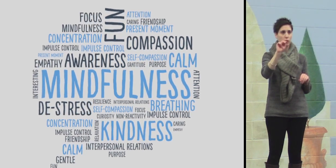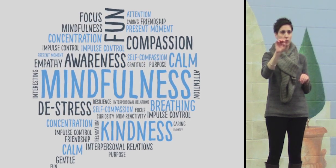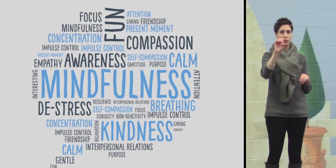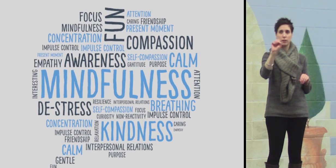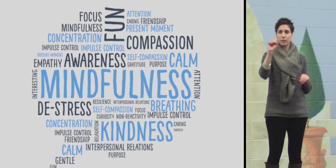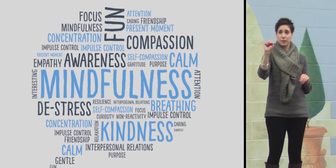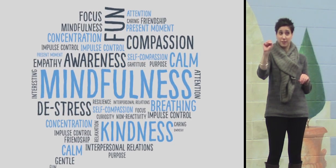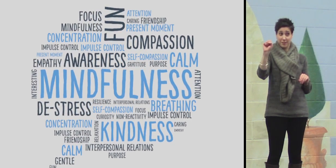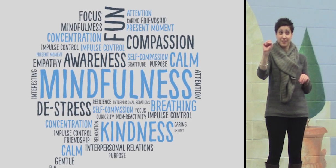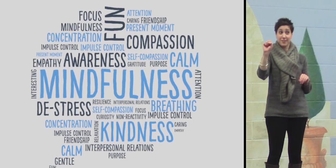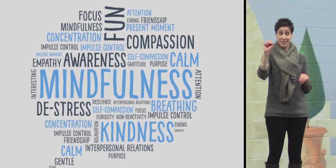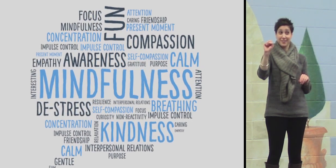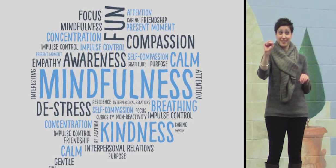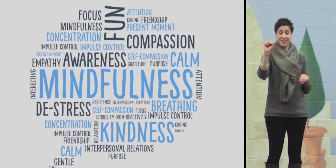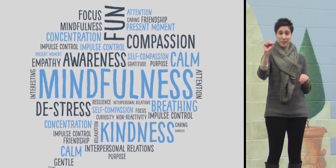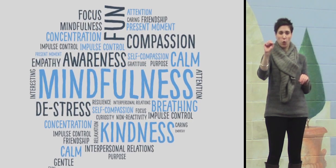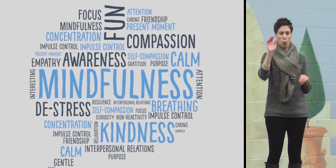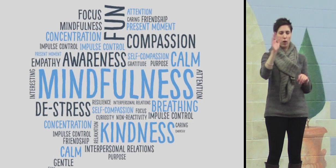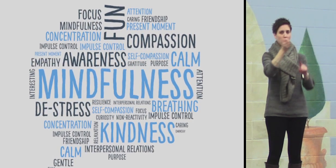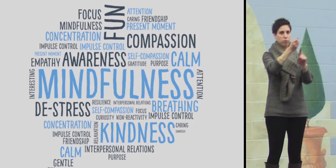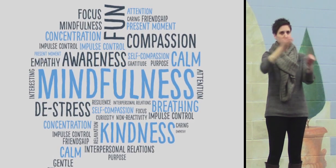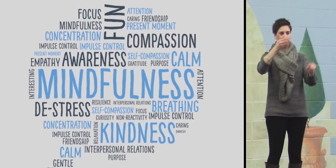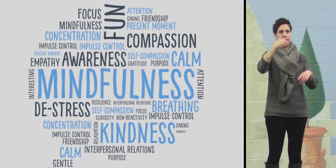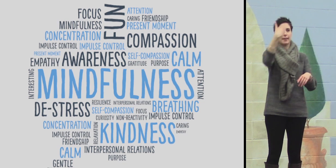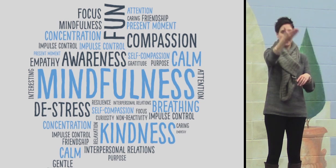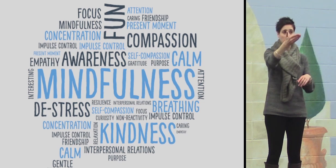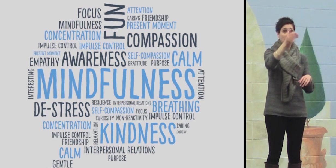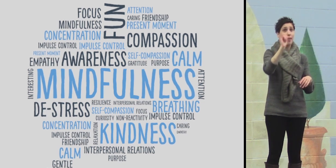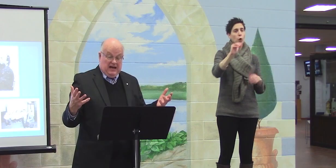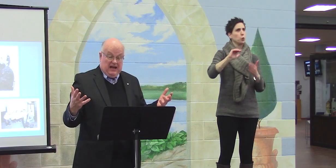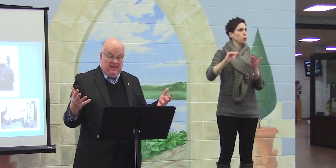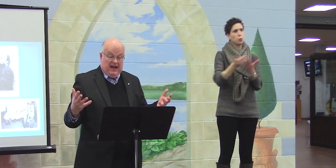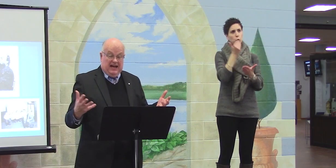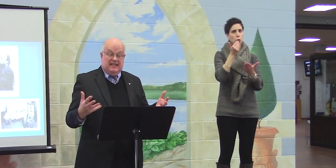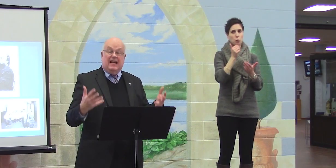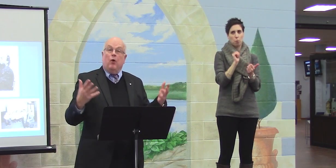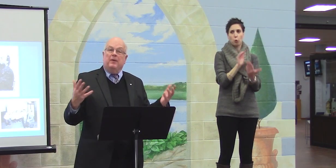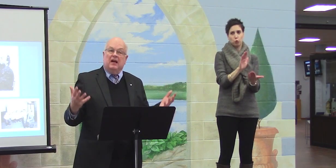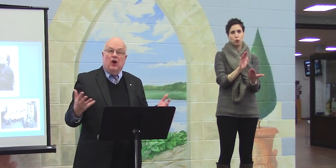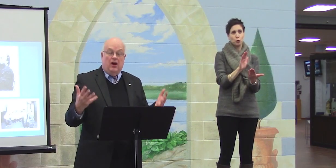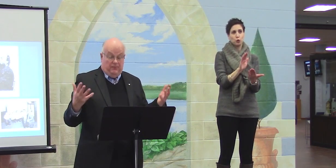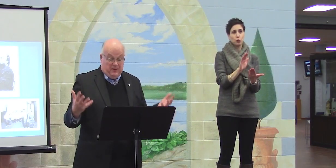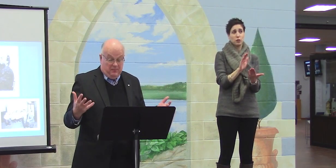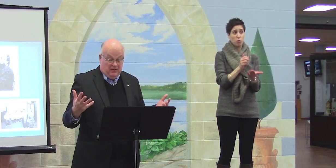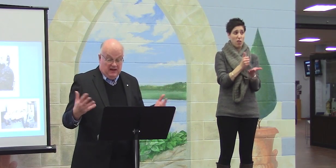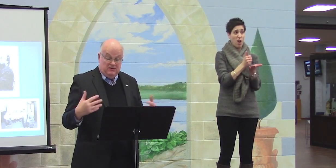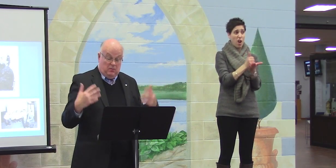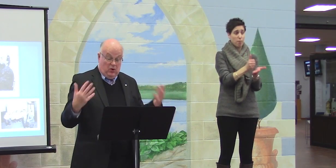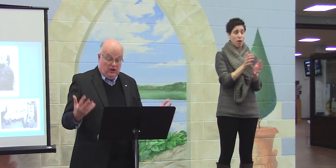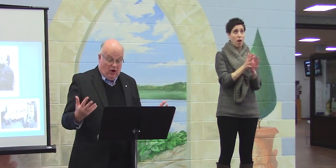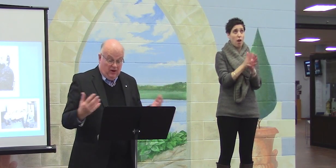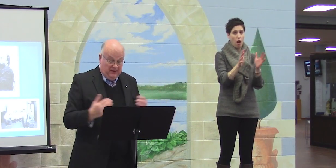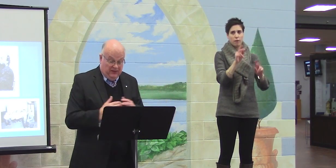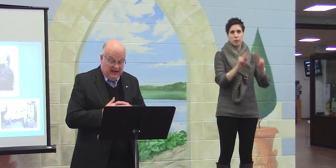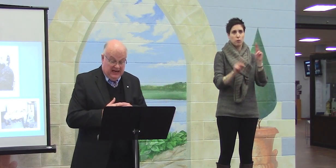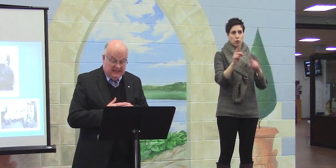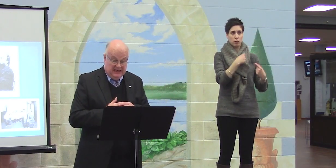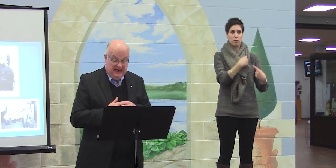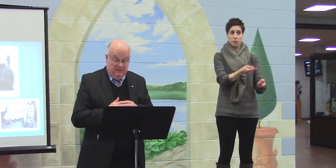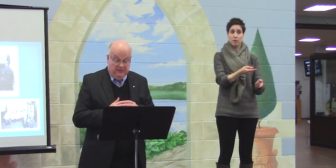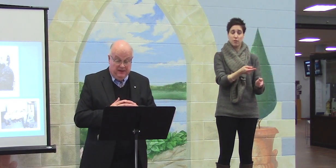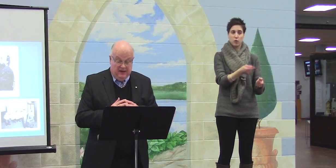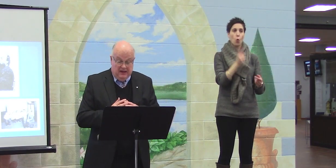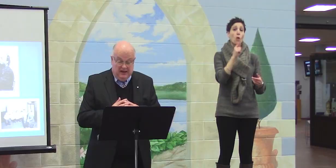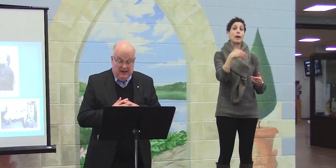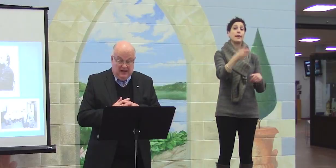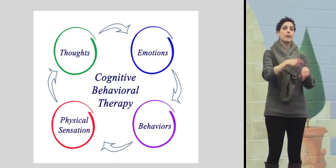A very interesting new approach that is helping a lot of people. And so I'm going to talk about that next